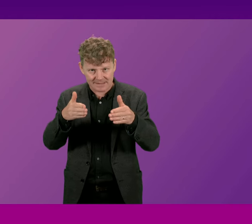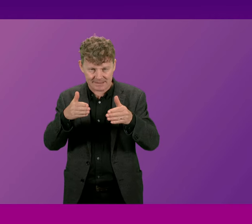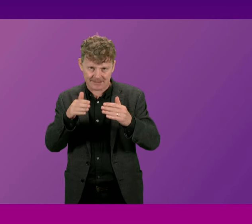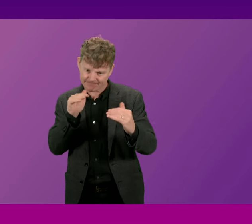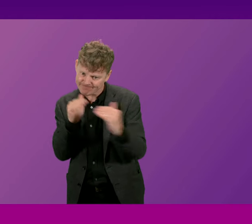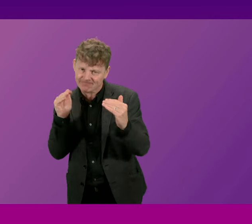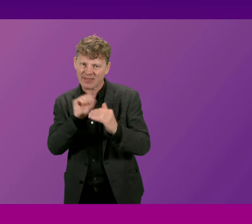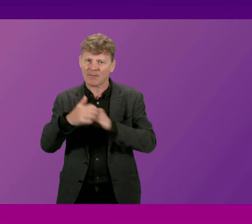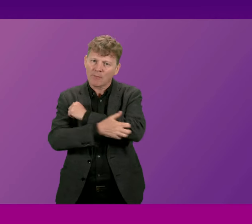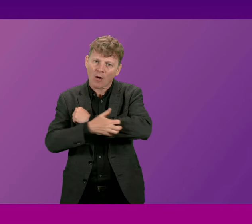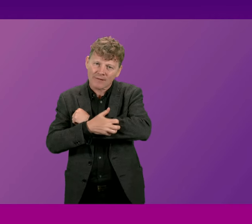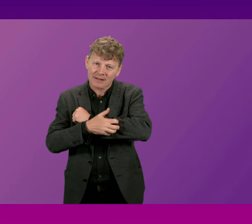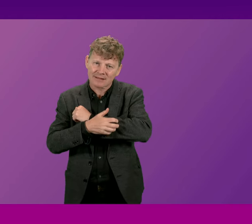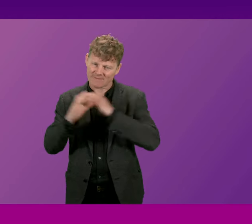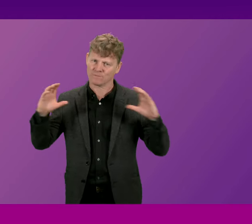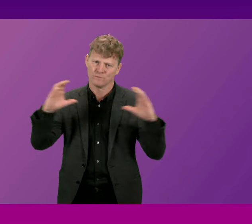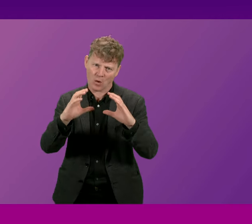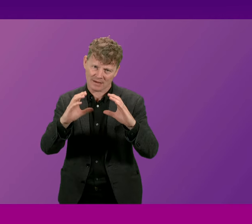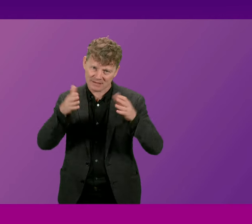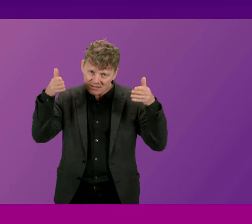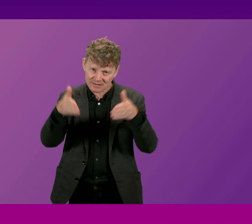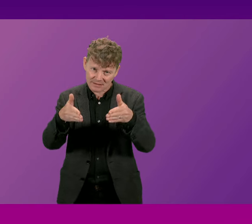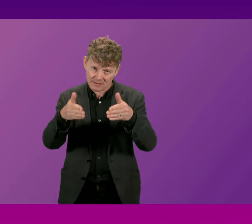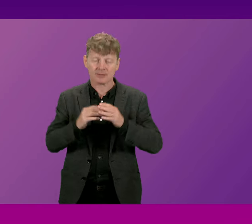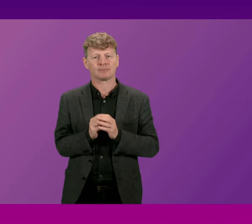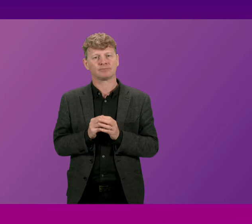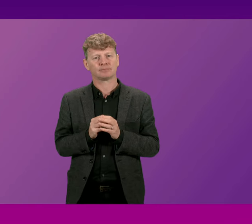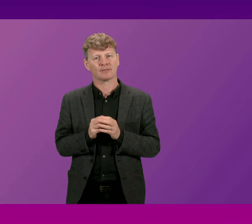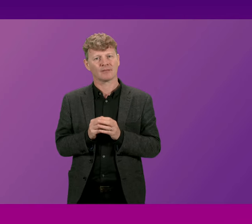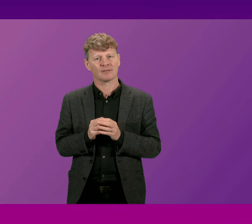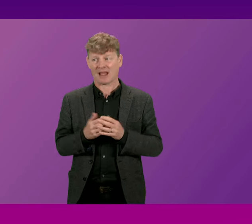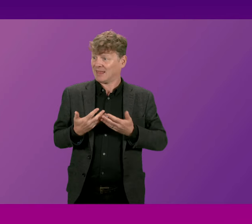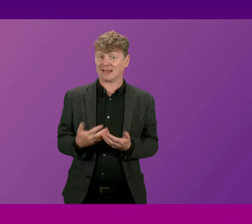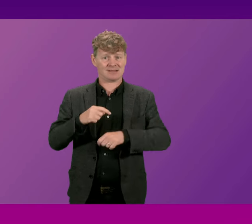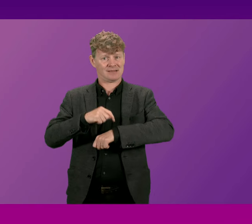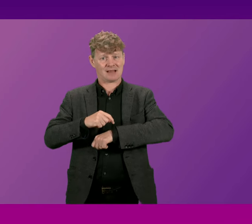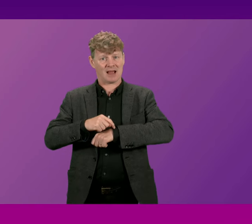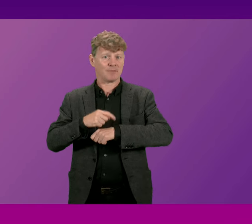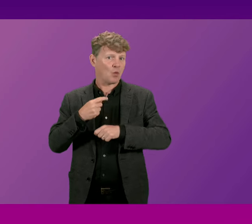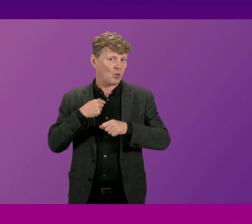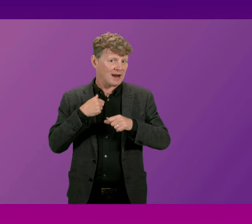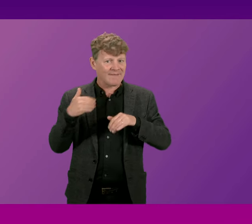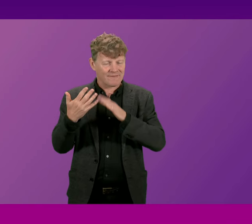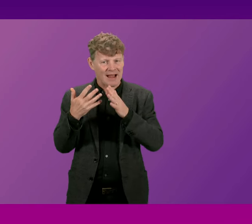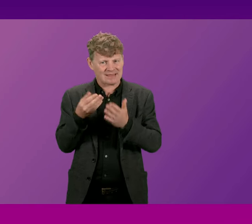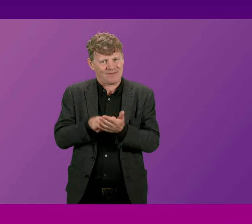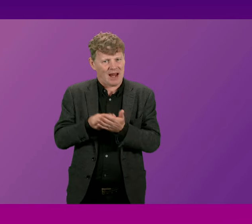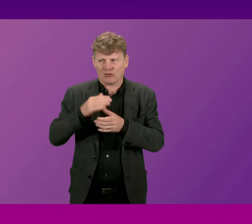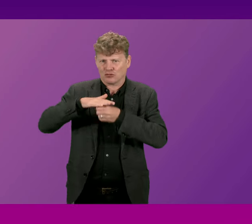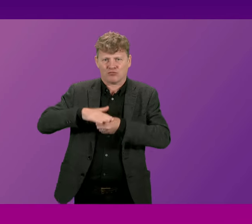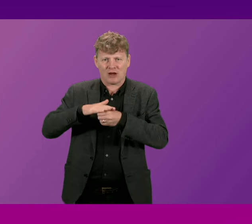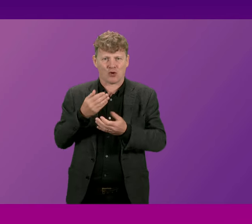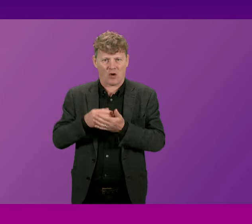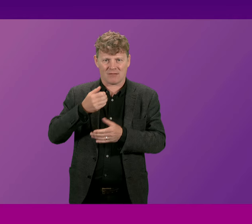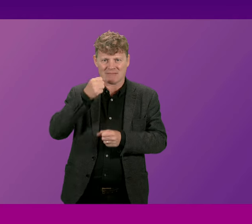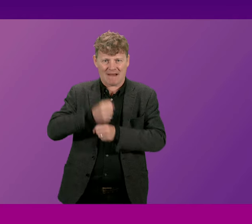absolutely focuses our work on tackling poverty at a time when we are facing acute financial pressure and